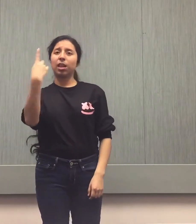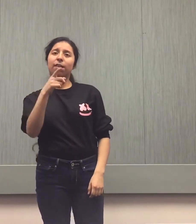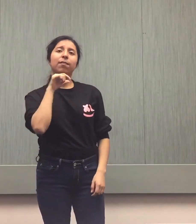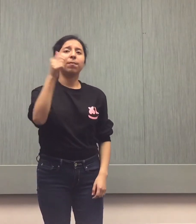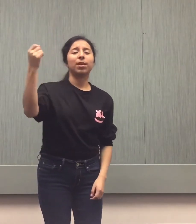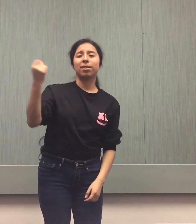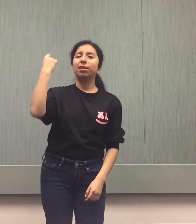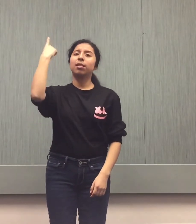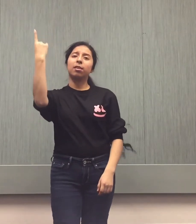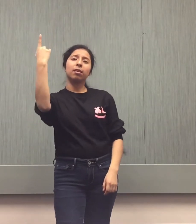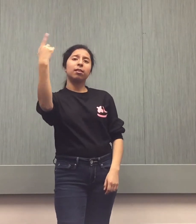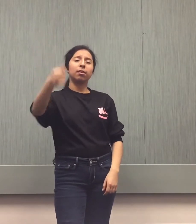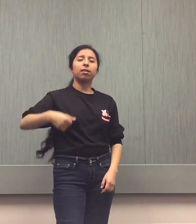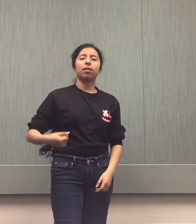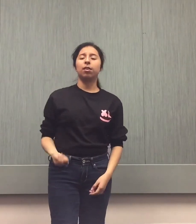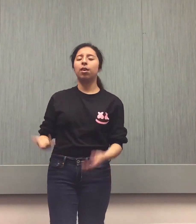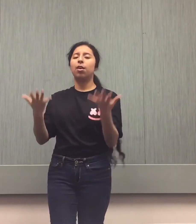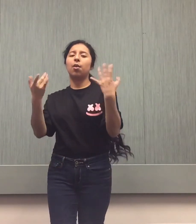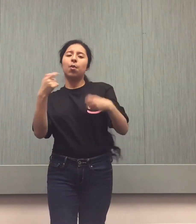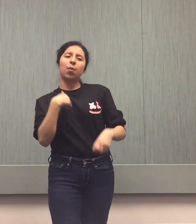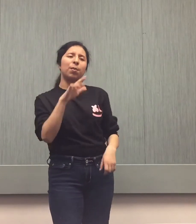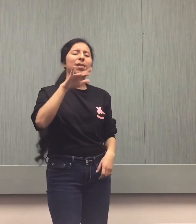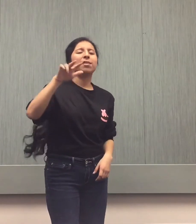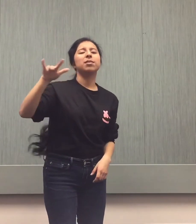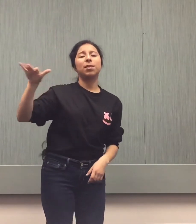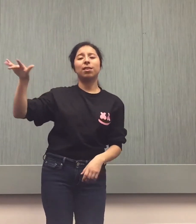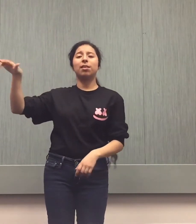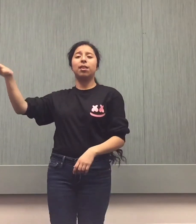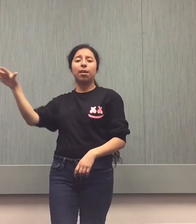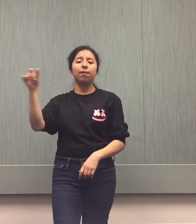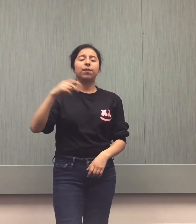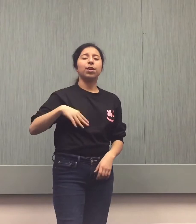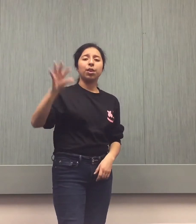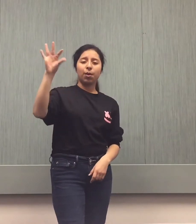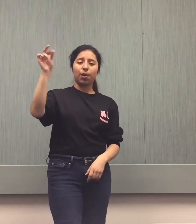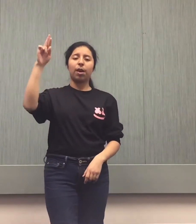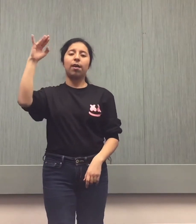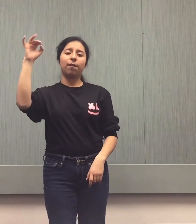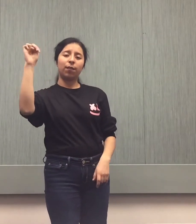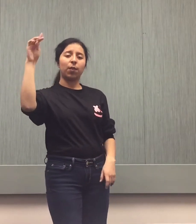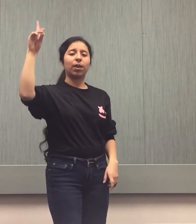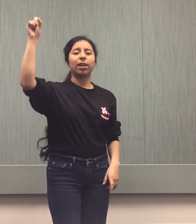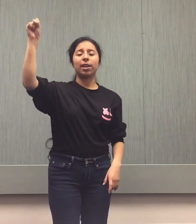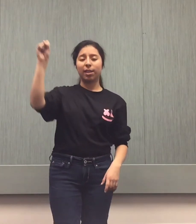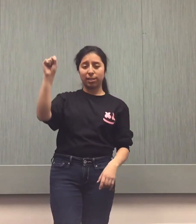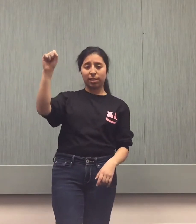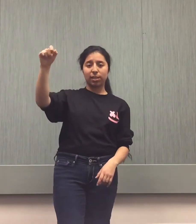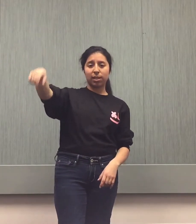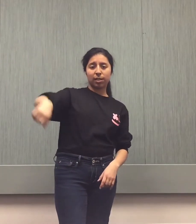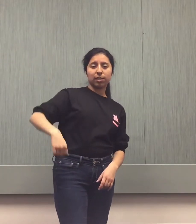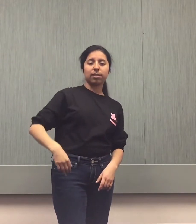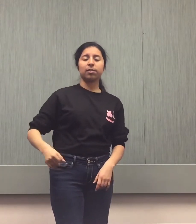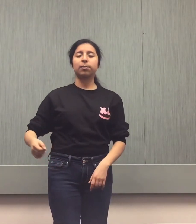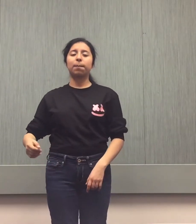I made it clear? Want me to spell it obvious, F-R-I-N-D-S